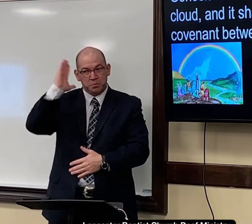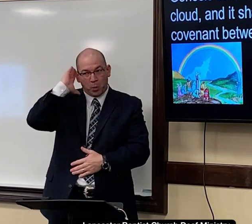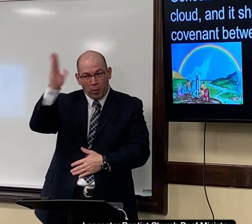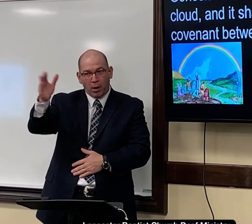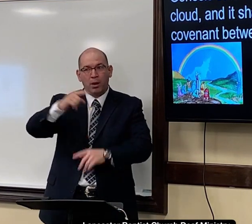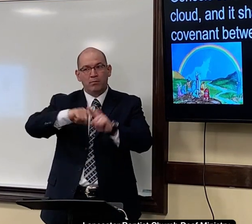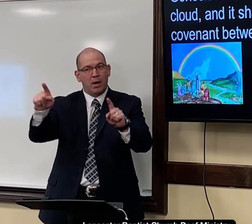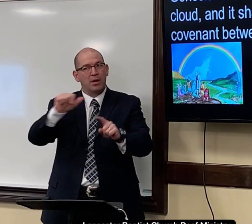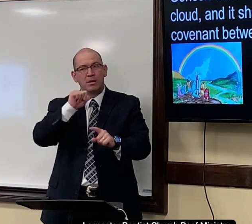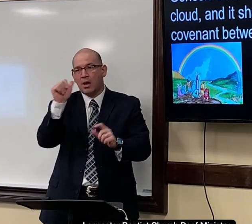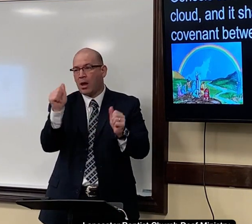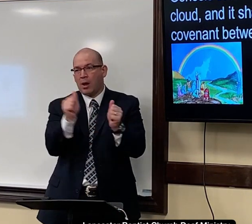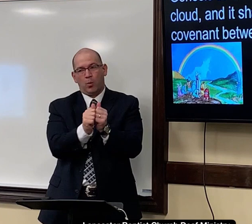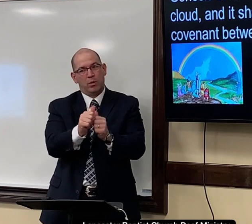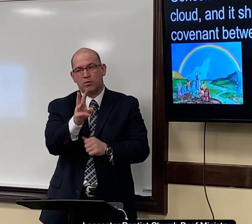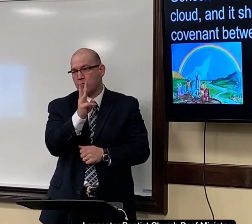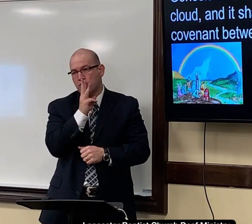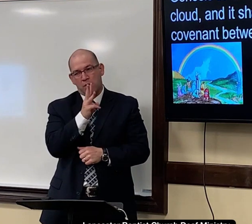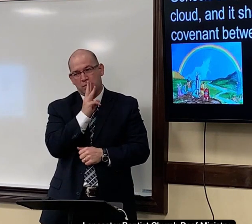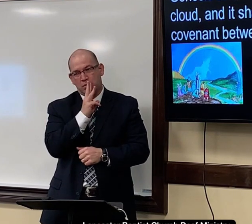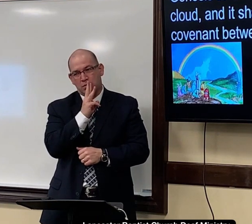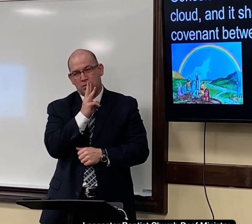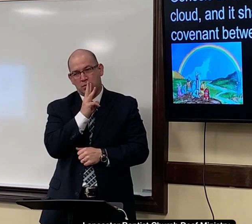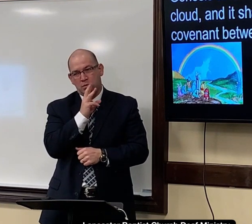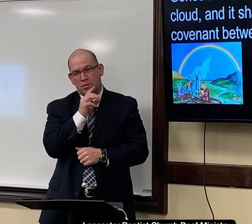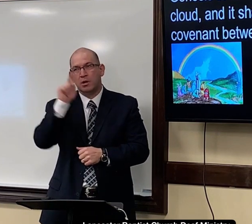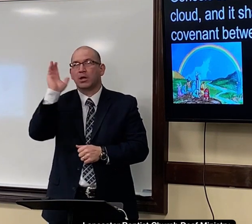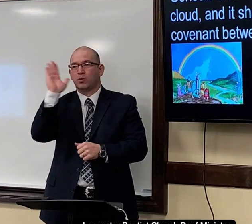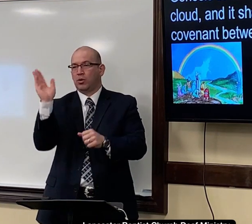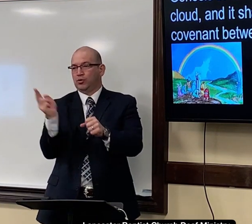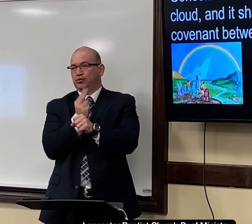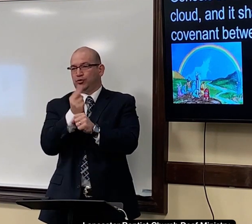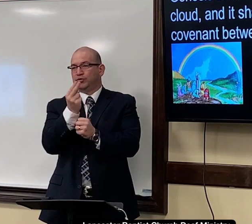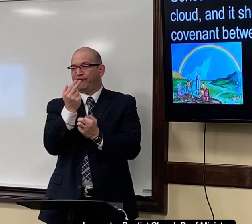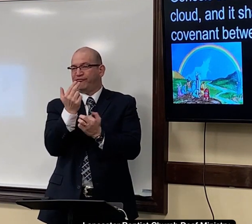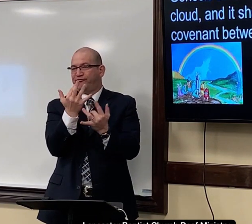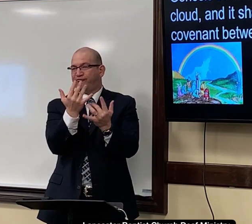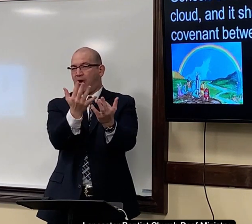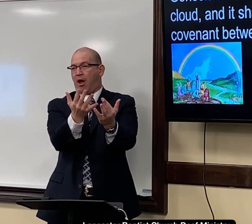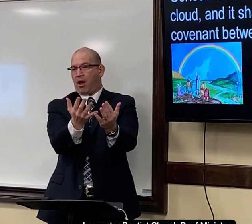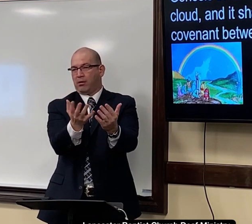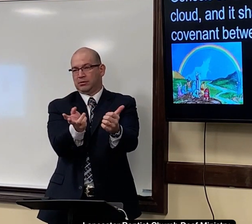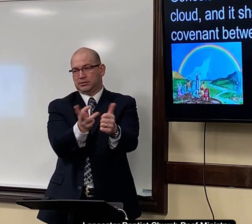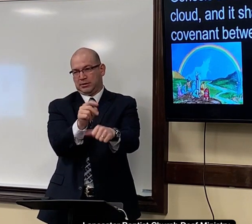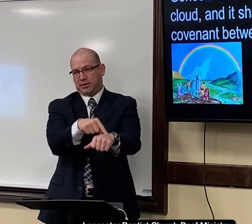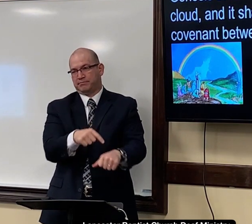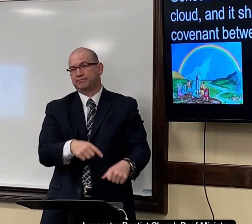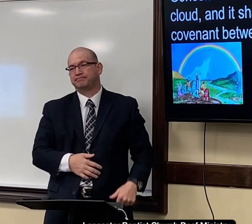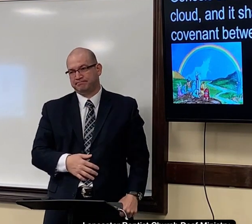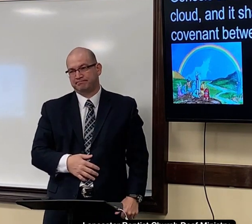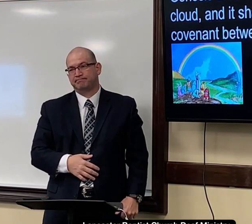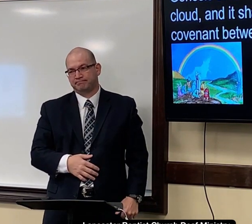now we do know he's told us that he will destroy the world again but he won't do it with water he's going to use fire the second time